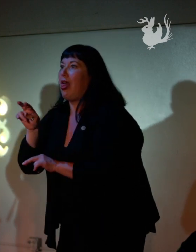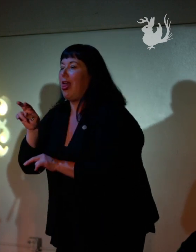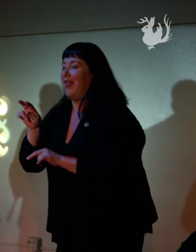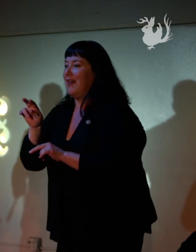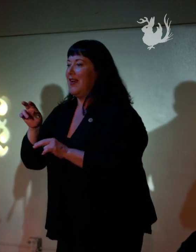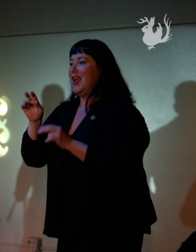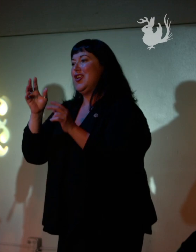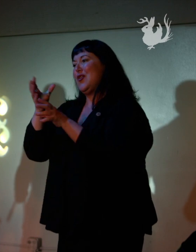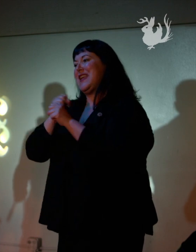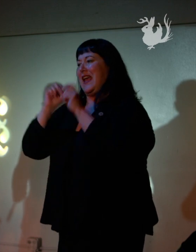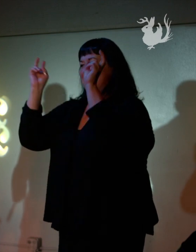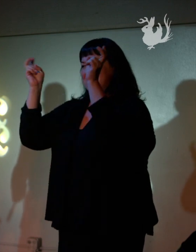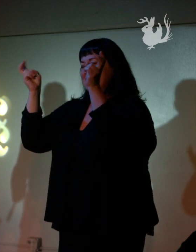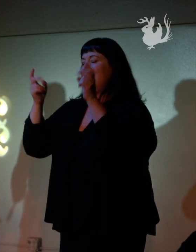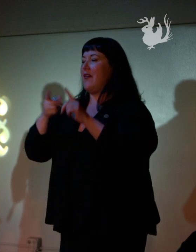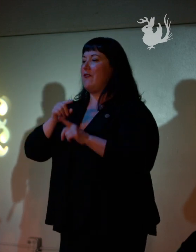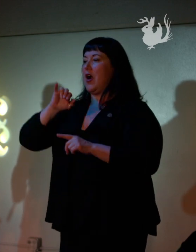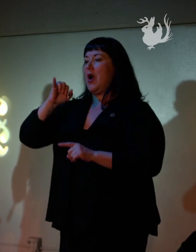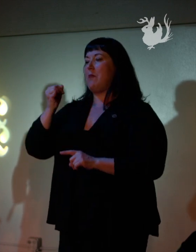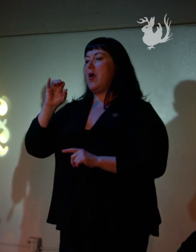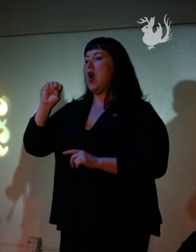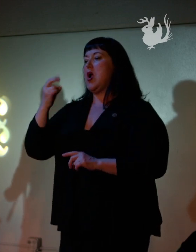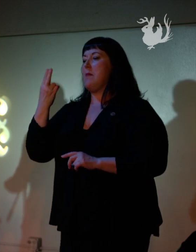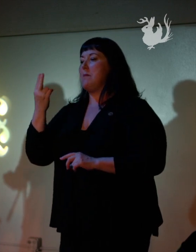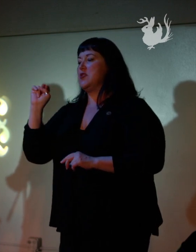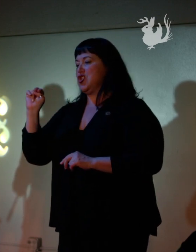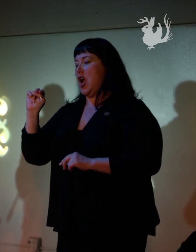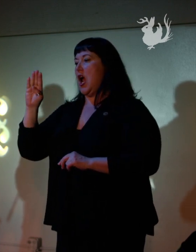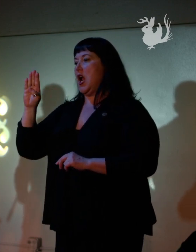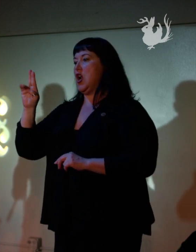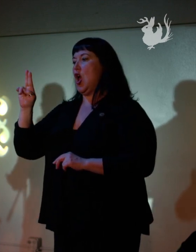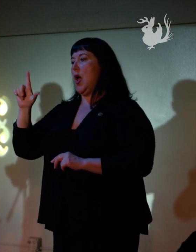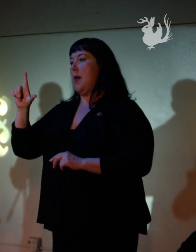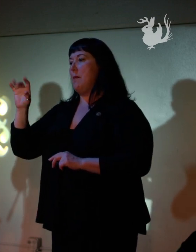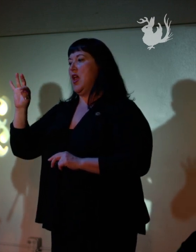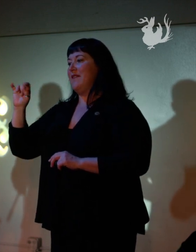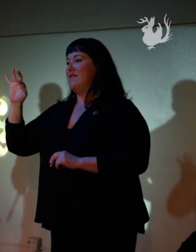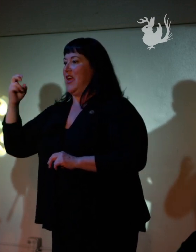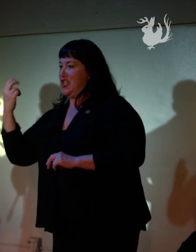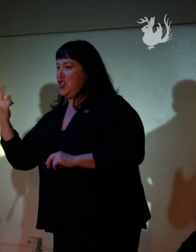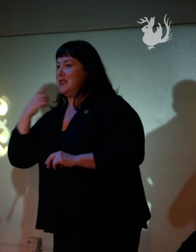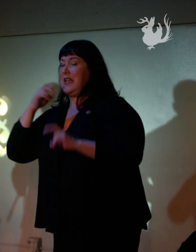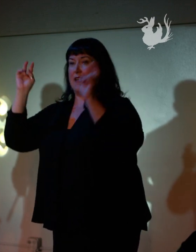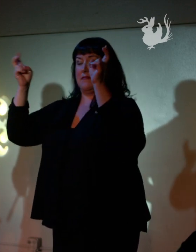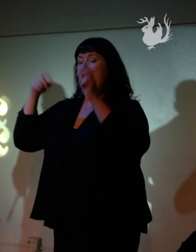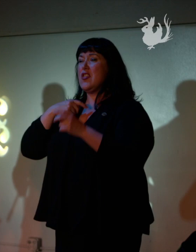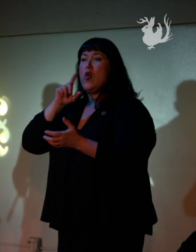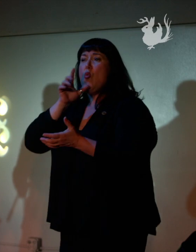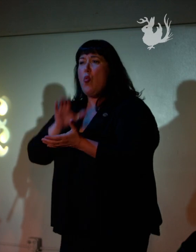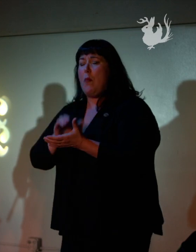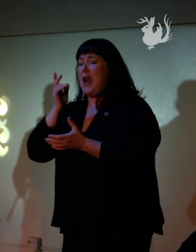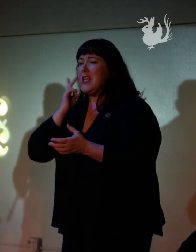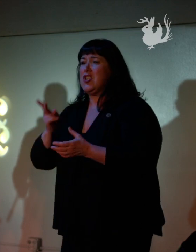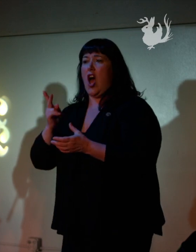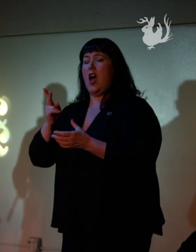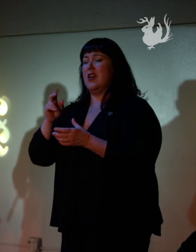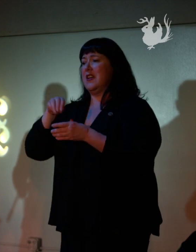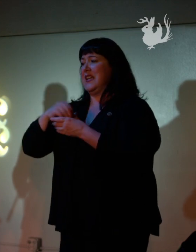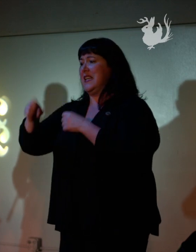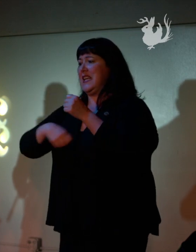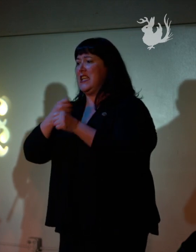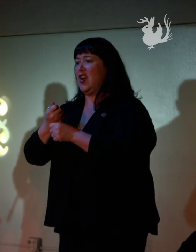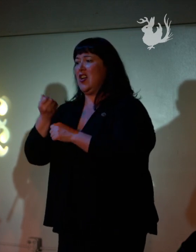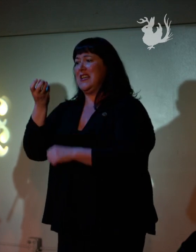from John Bolfinch, an artist and engraver. This woman I saw in Radcliffe Highway in the year of